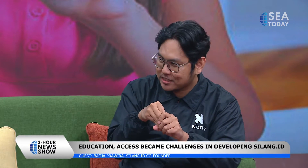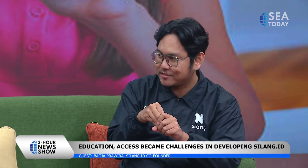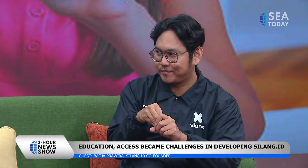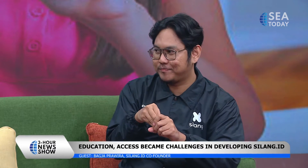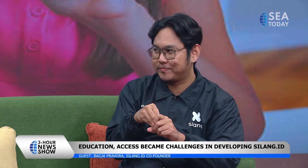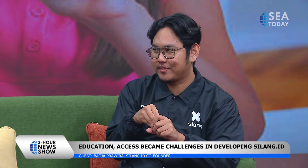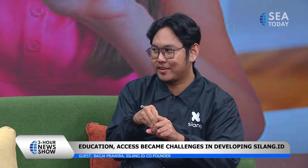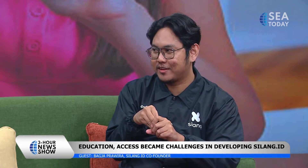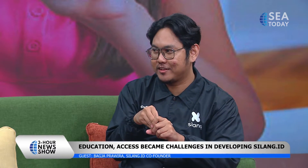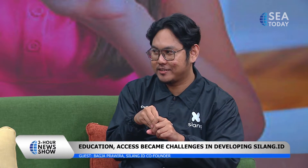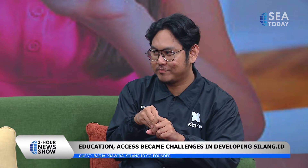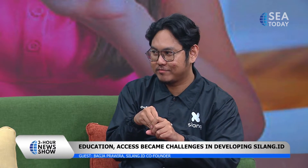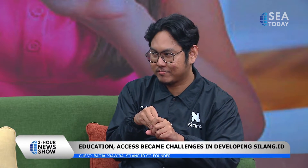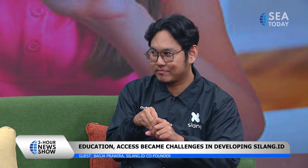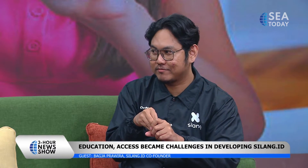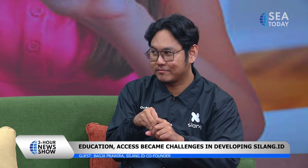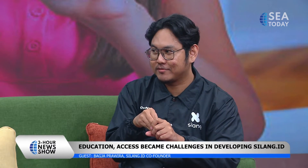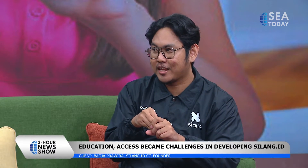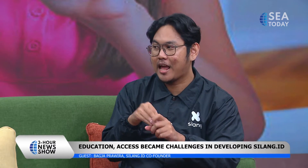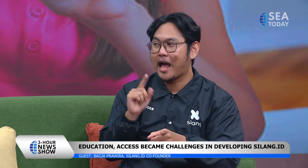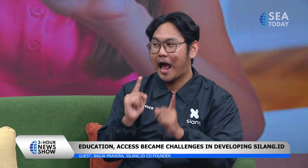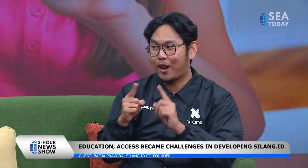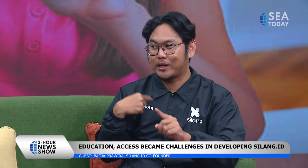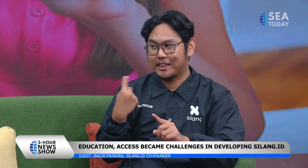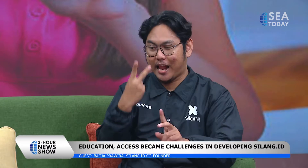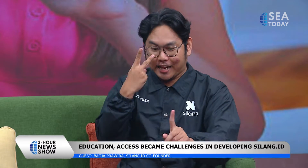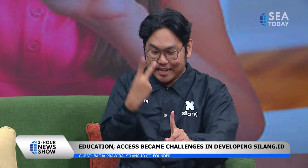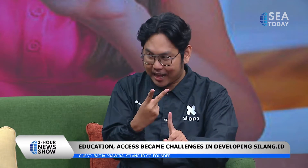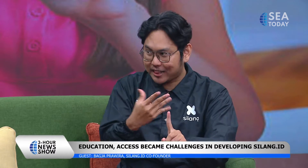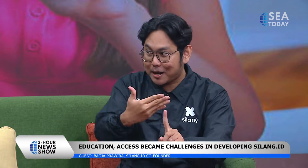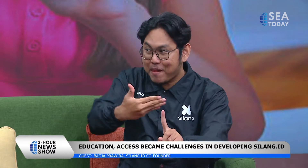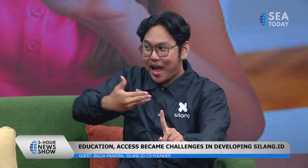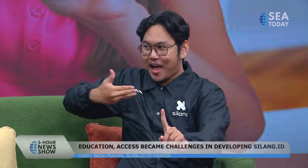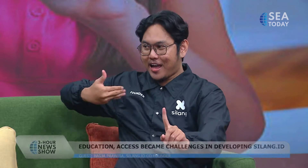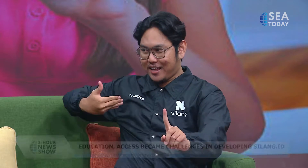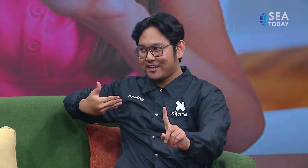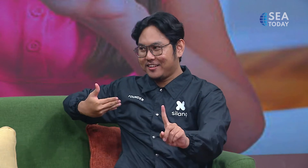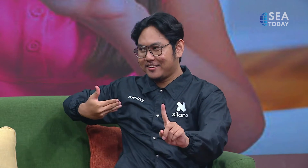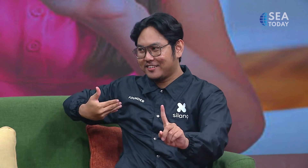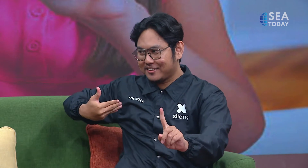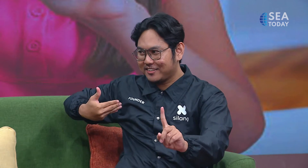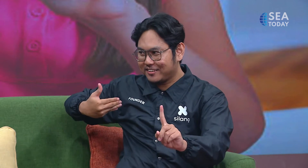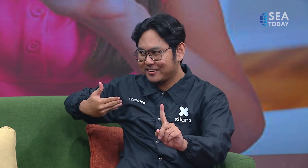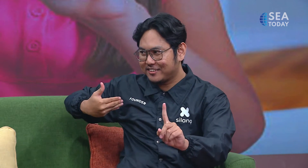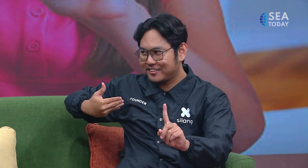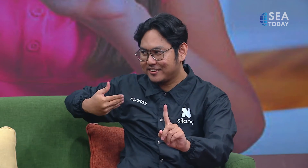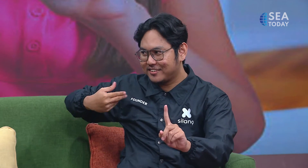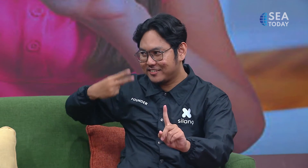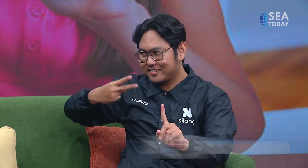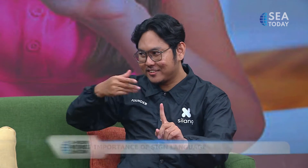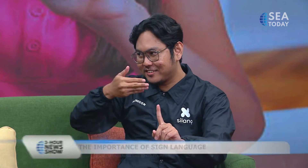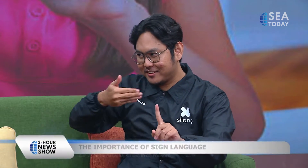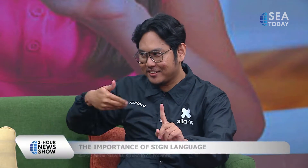could not get involved in some topics but when you but when you look at the history